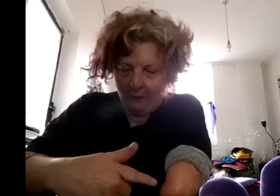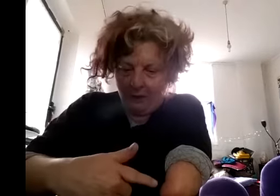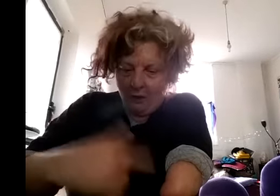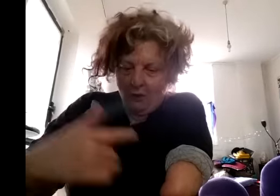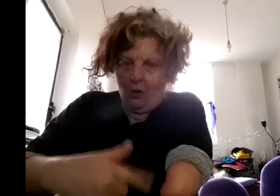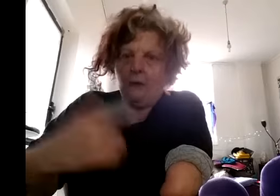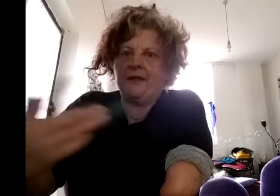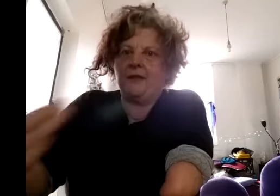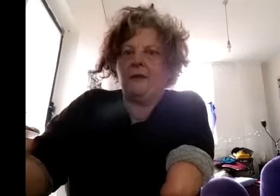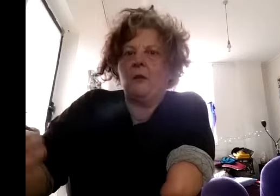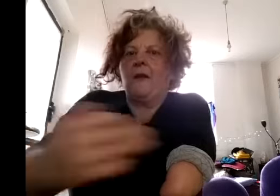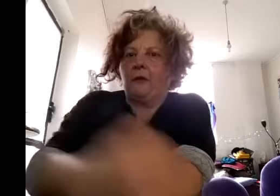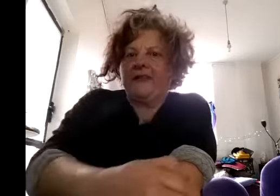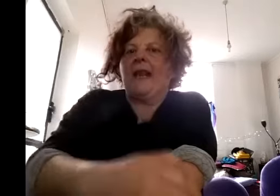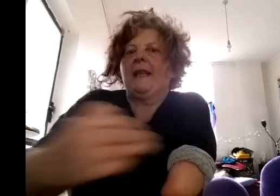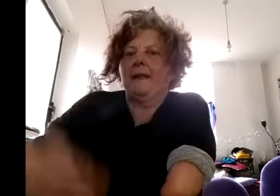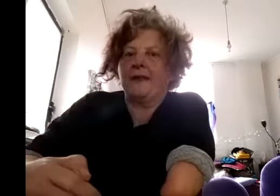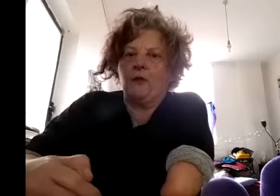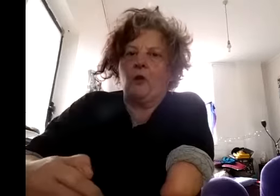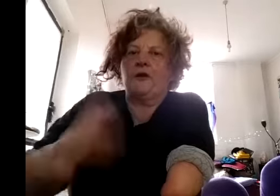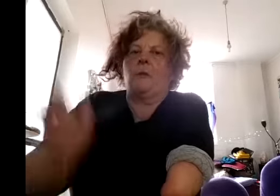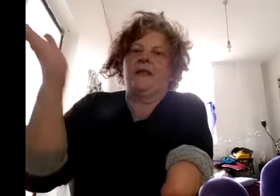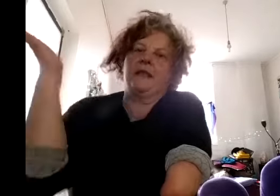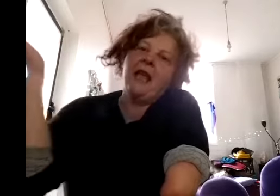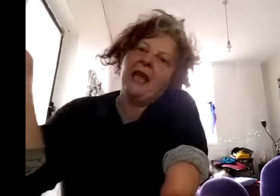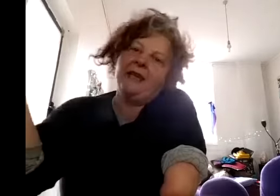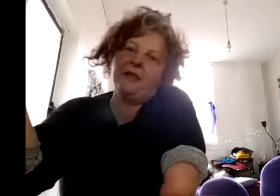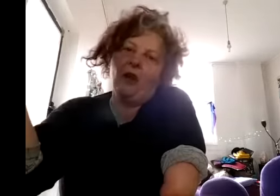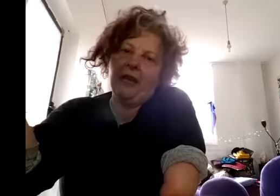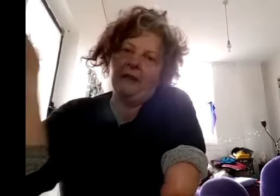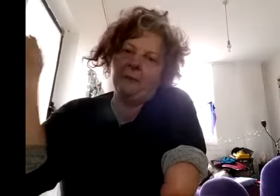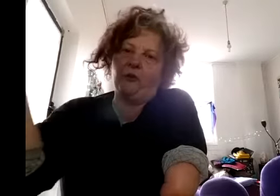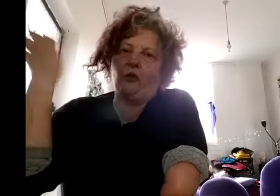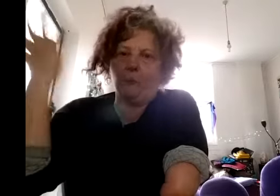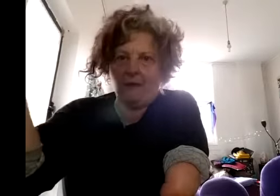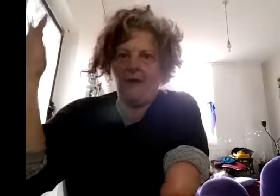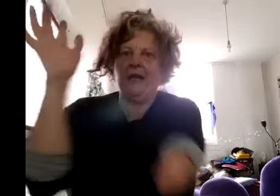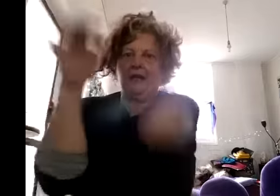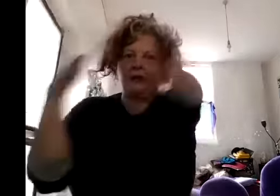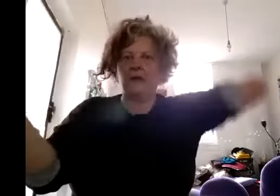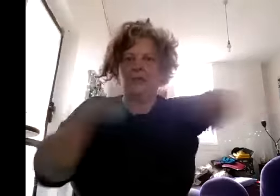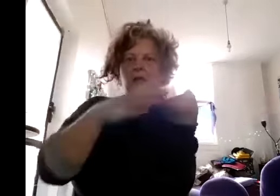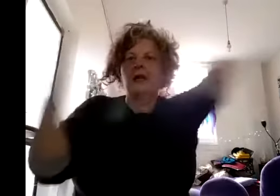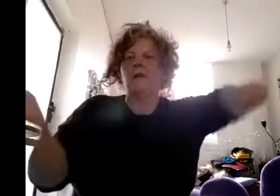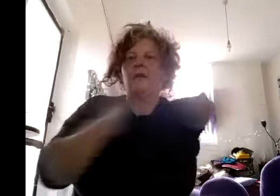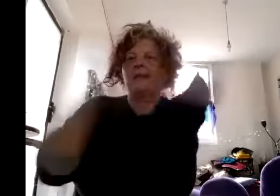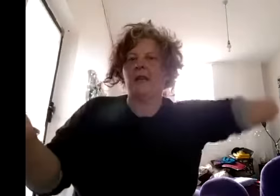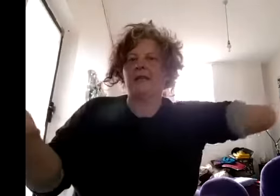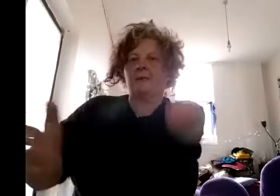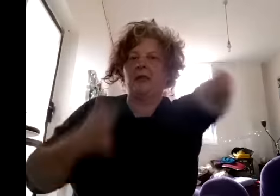I was living with Crusader Hillis and Roland Thompson at Hears and Hyenas Bookshop Cafe and it's sort of like an event space as well as